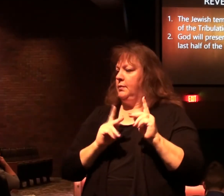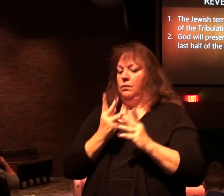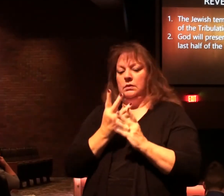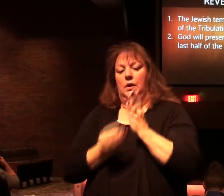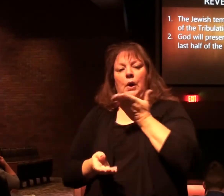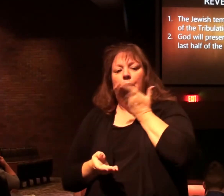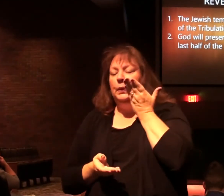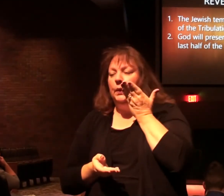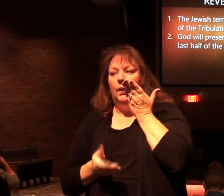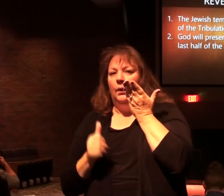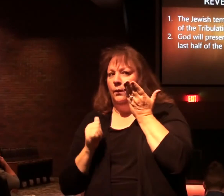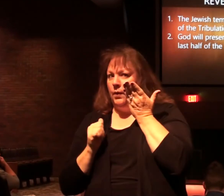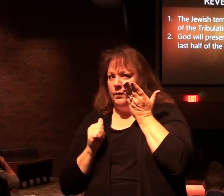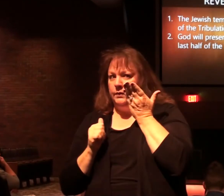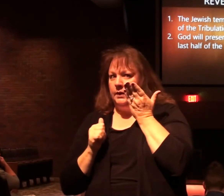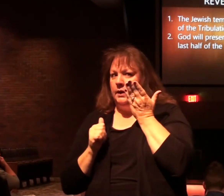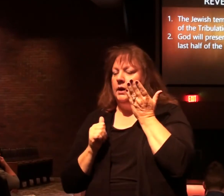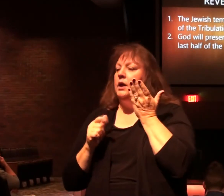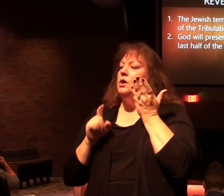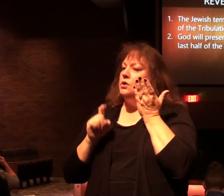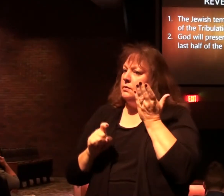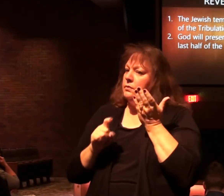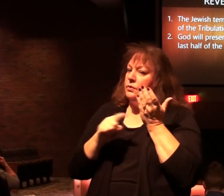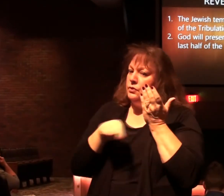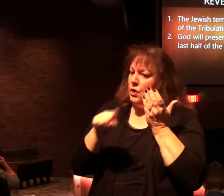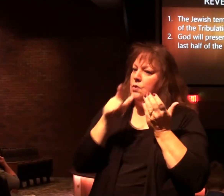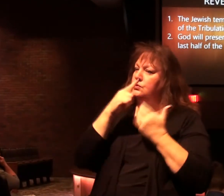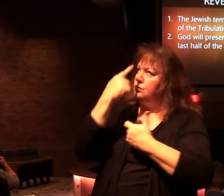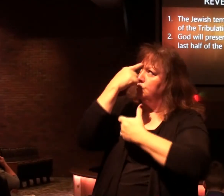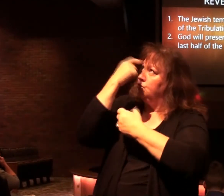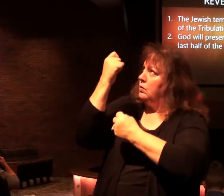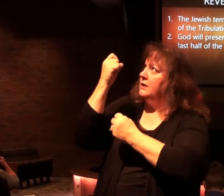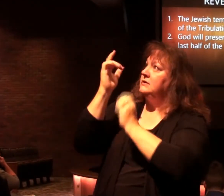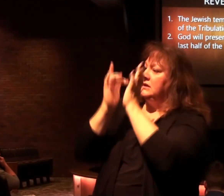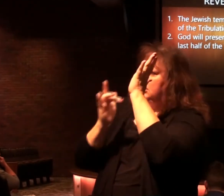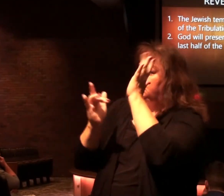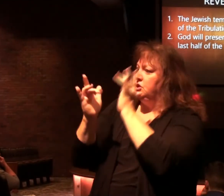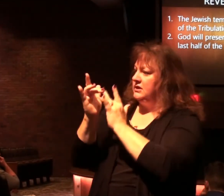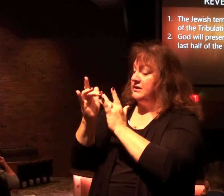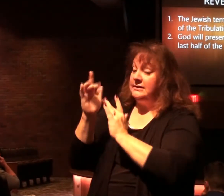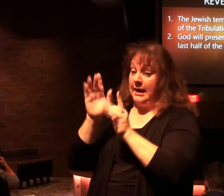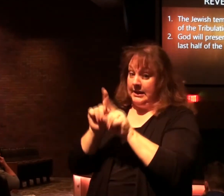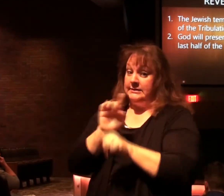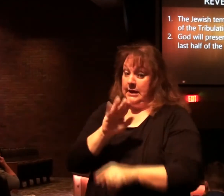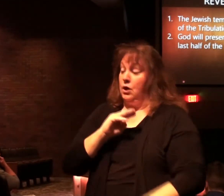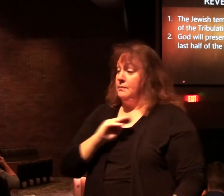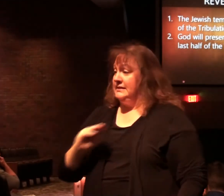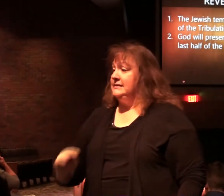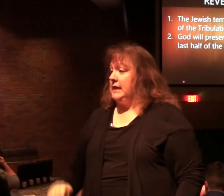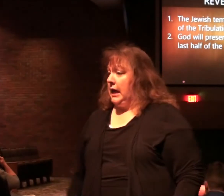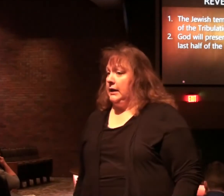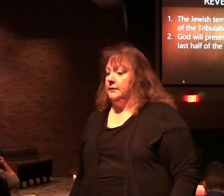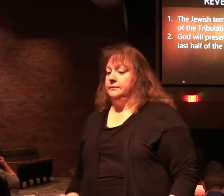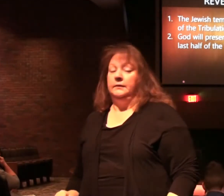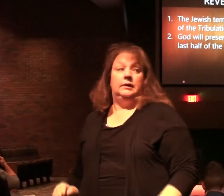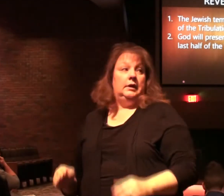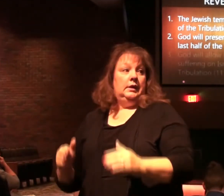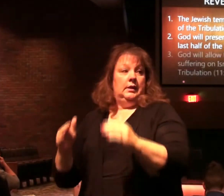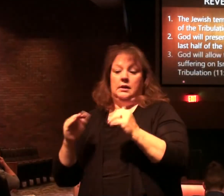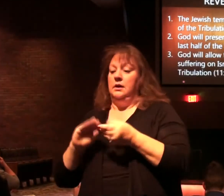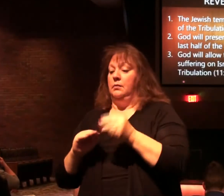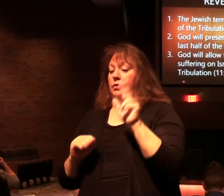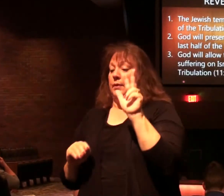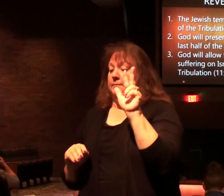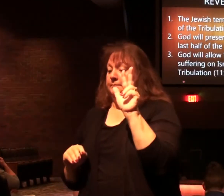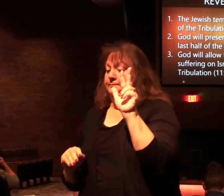who come to trust in their Messiah during this three and a half year period. We'll be talking about that. Then put up the third point,